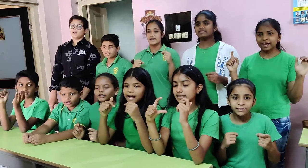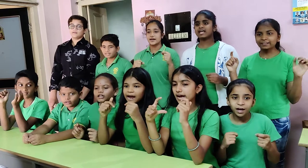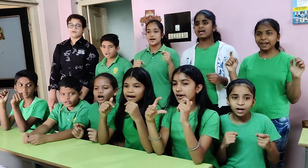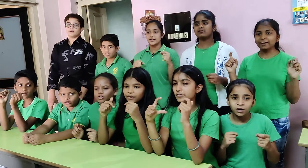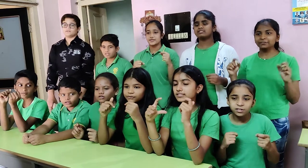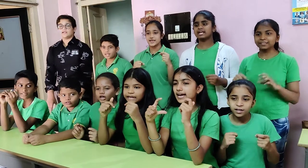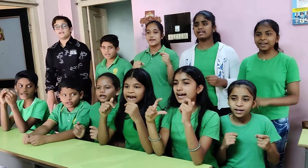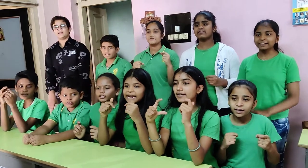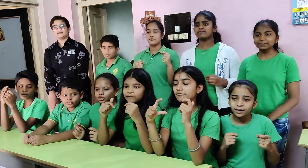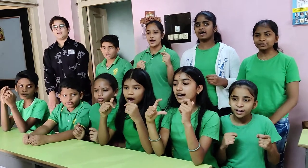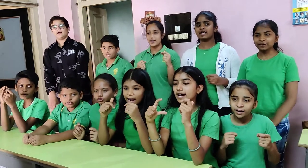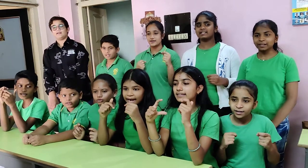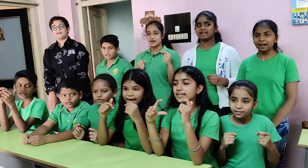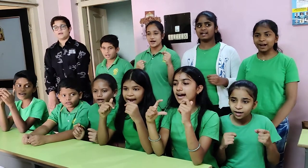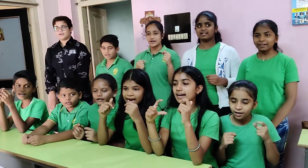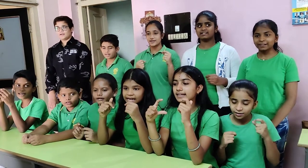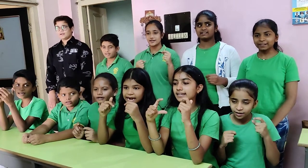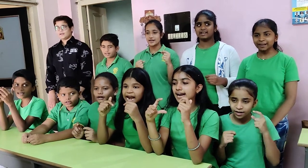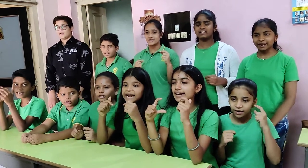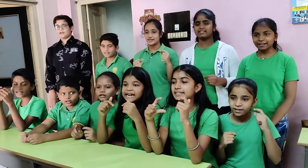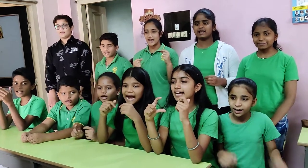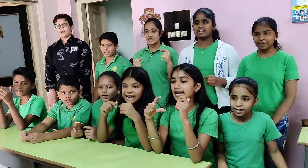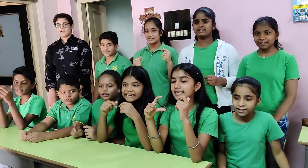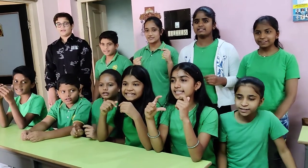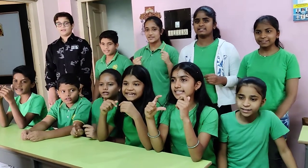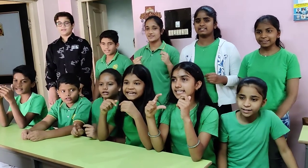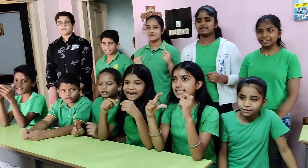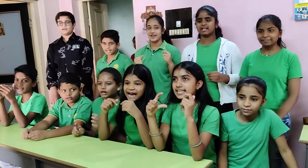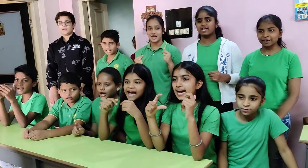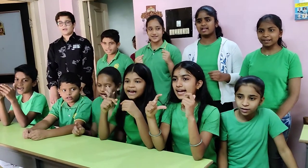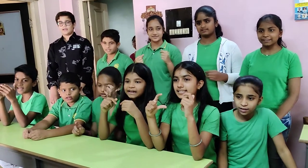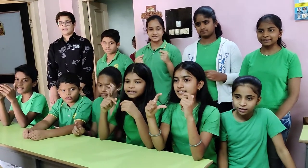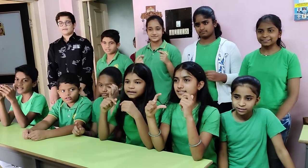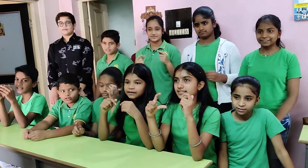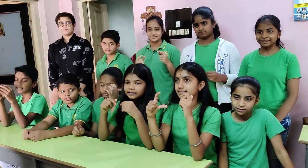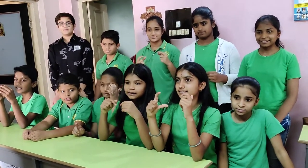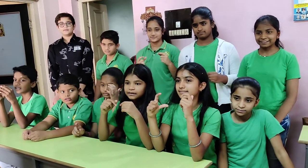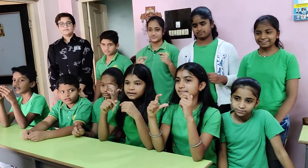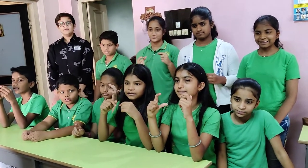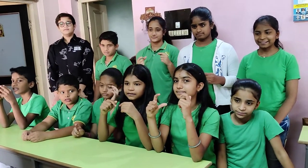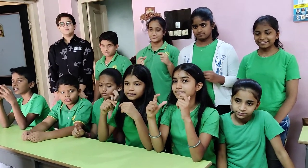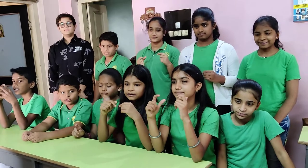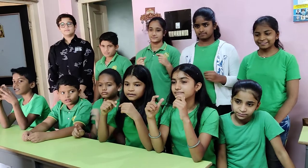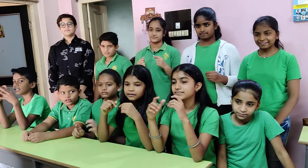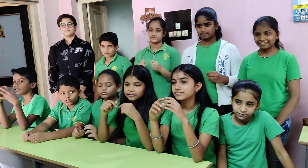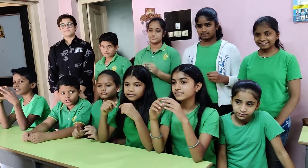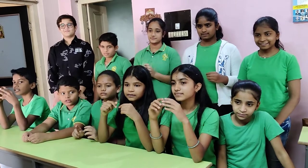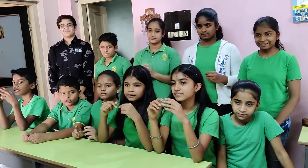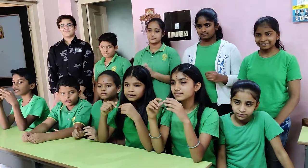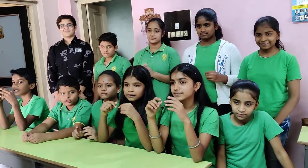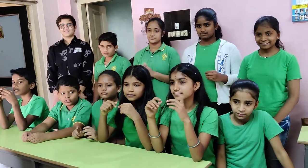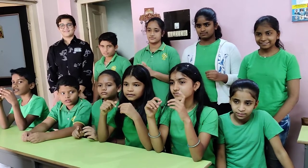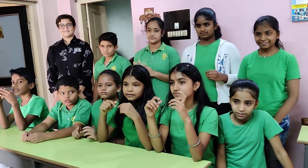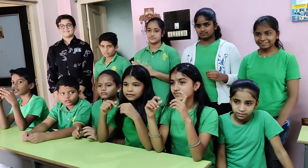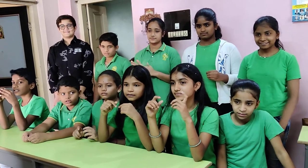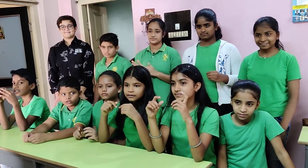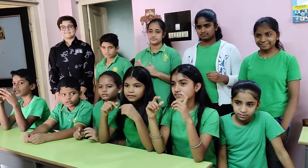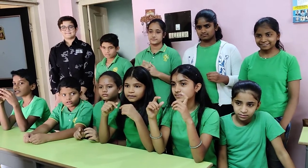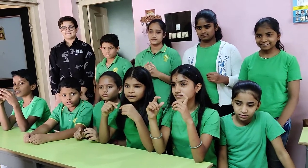,199. Very good. Very good. Correct answer. All the best.